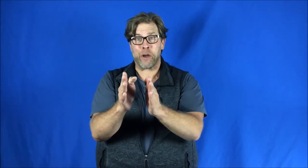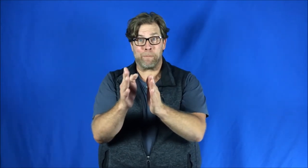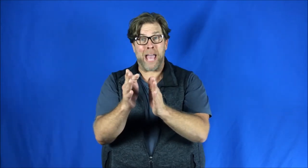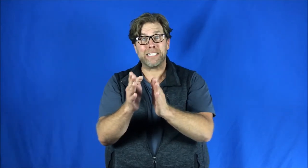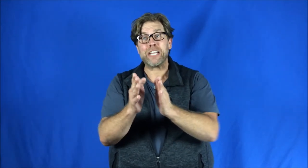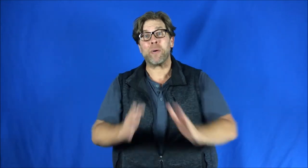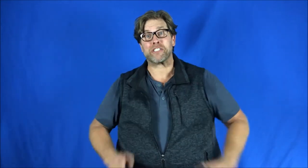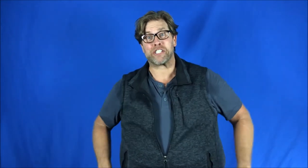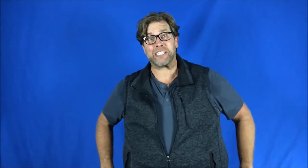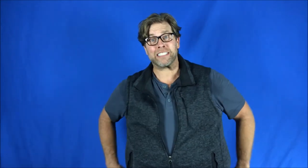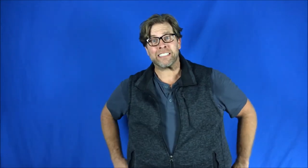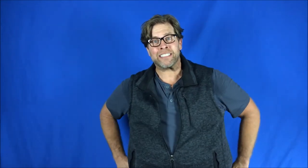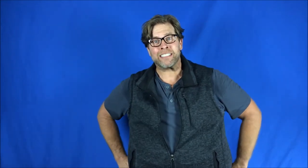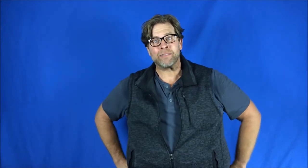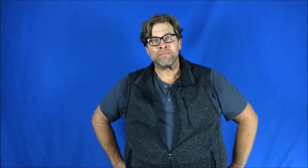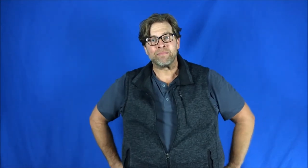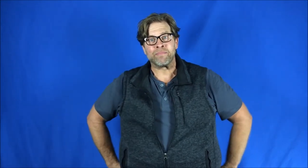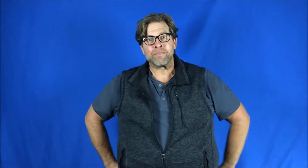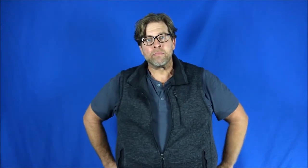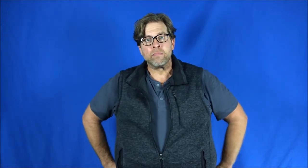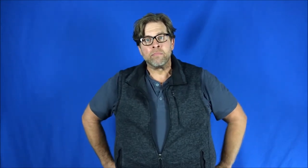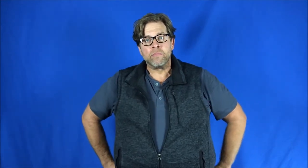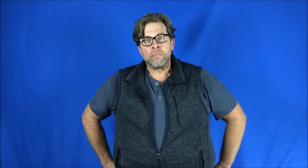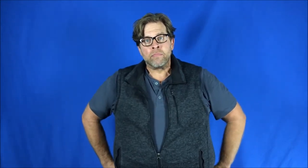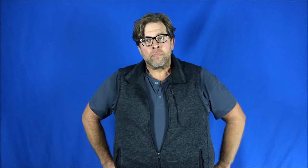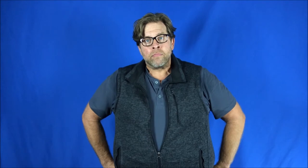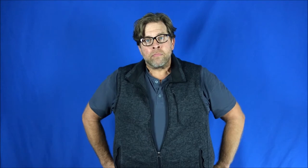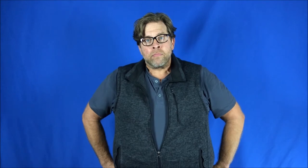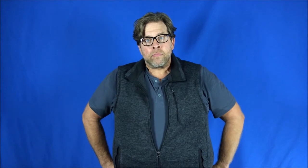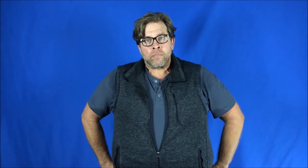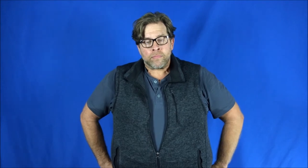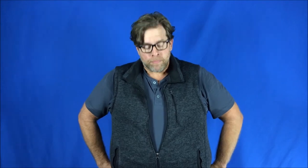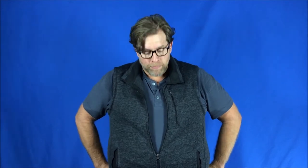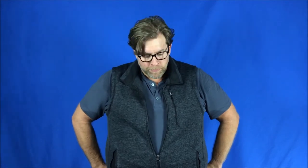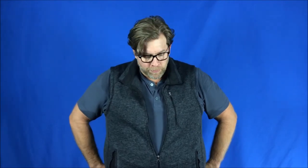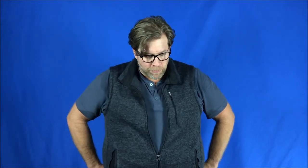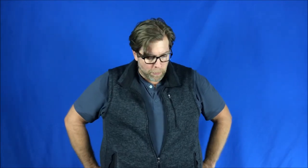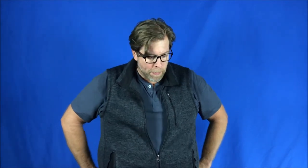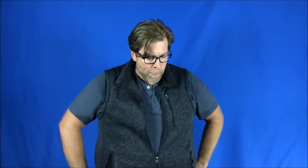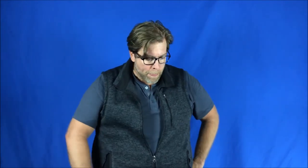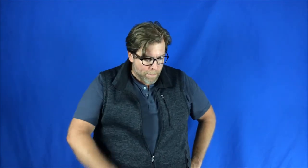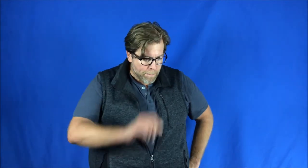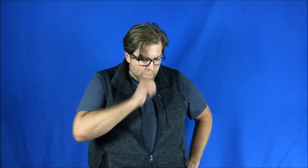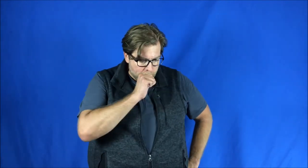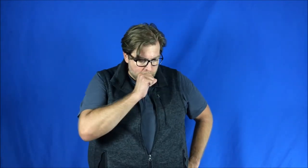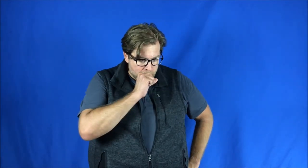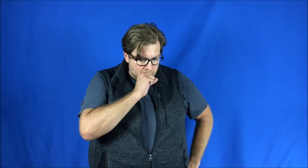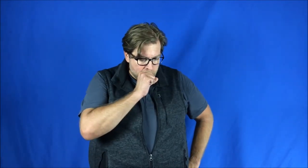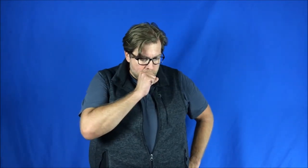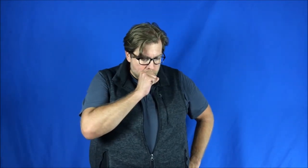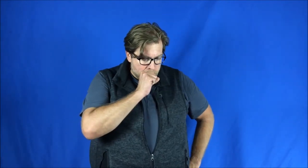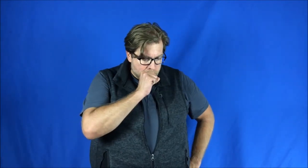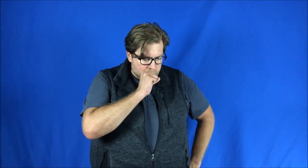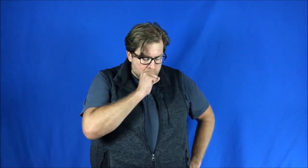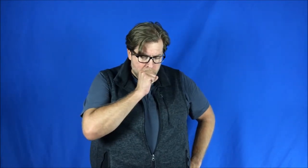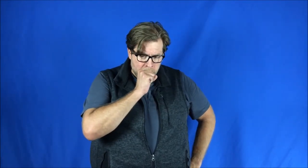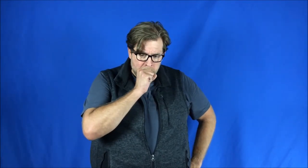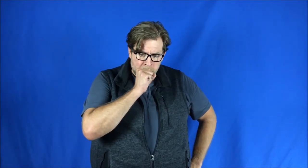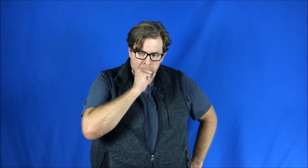compelling question. It's Michael Dorsey. Would my characters say the city was all heart? He's a traumatized warbag evicted from his